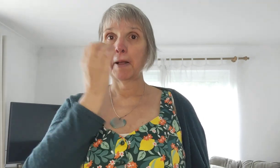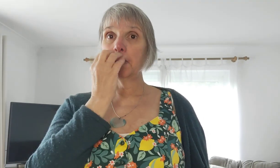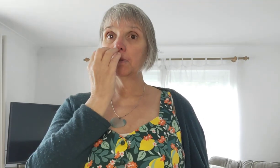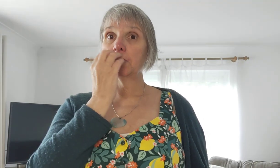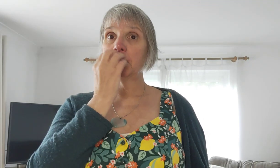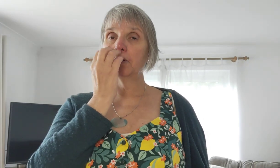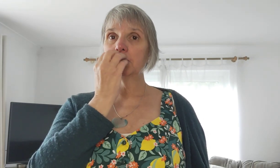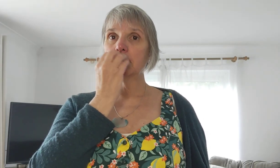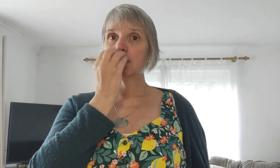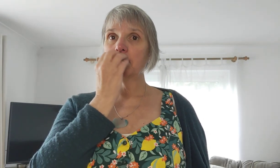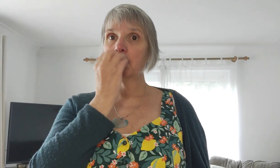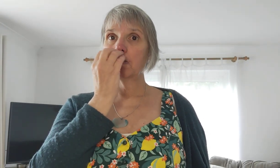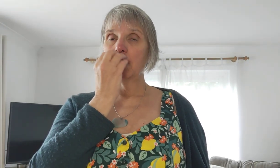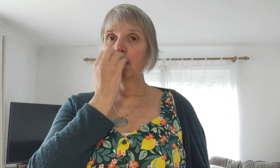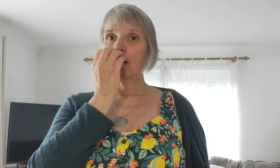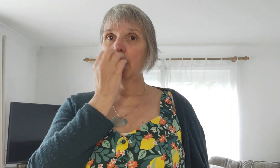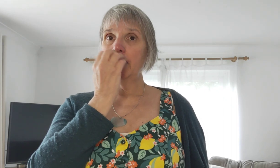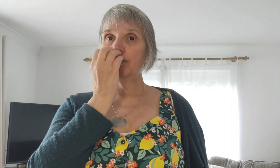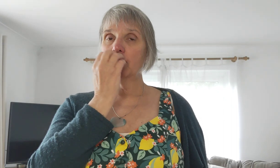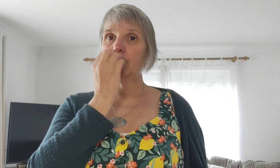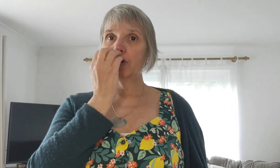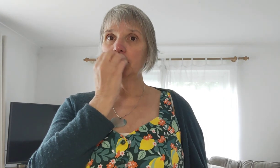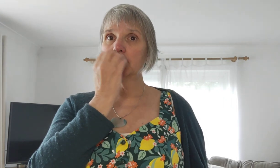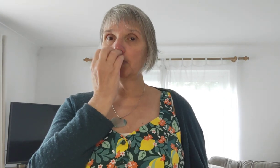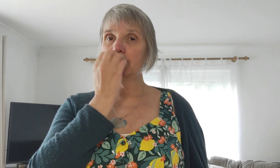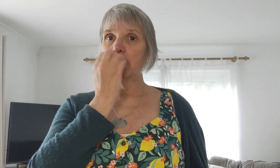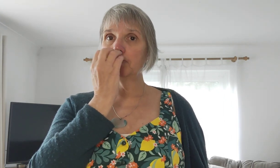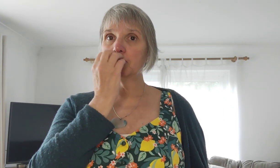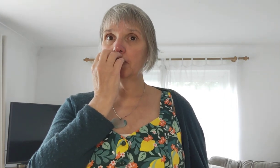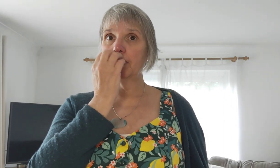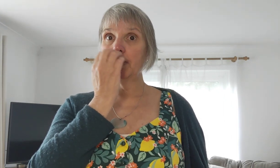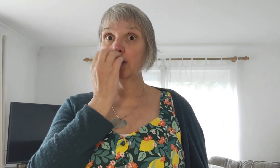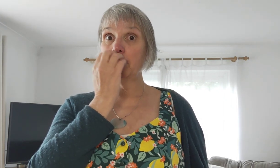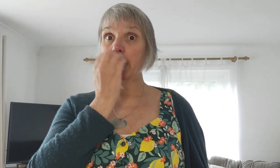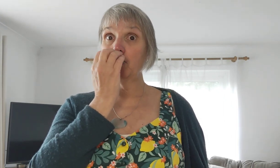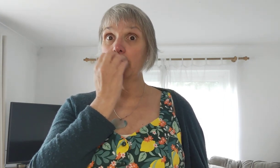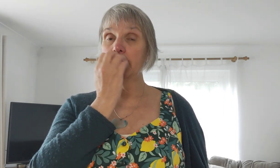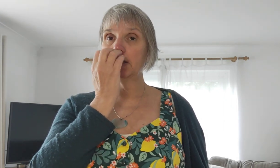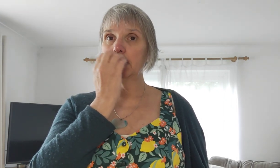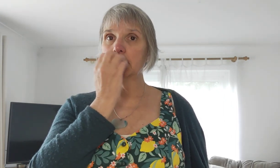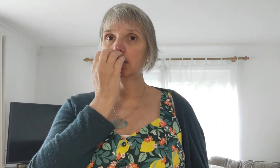under the nose i even cringe sometimes when i think about what i did